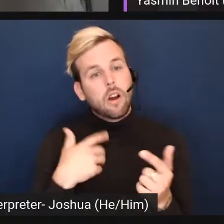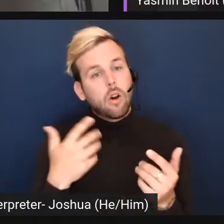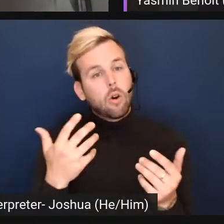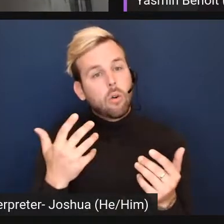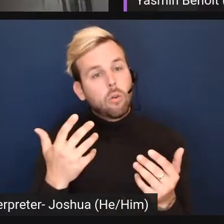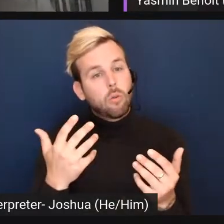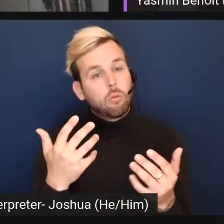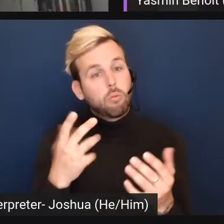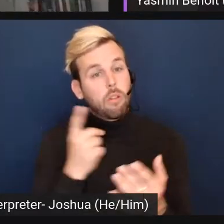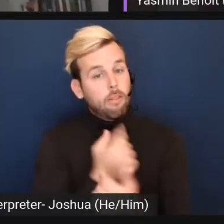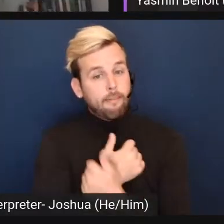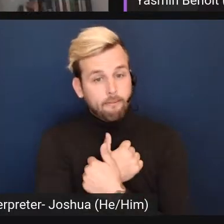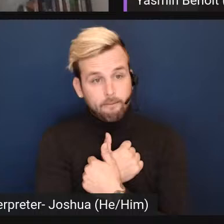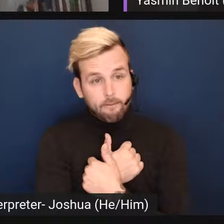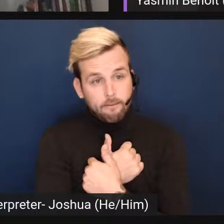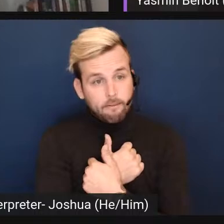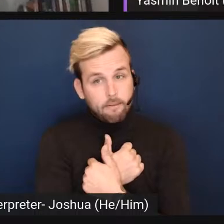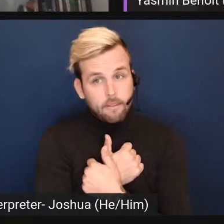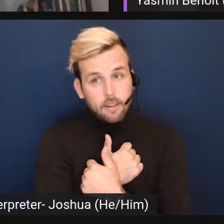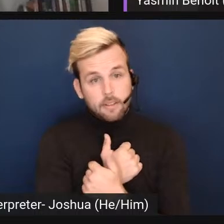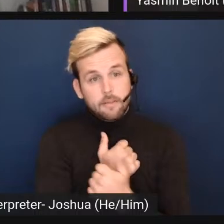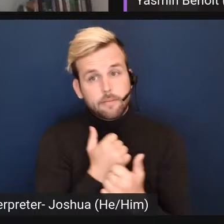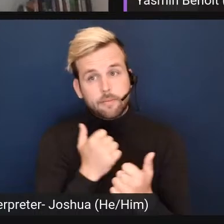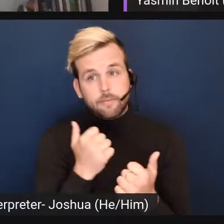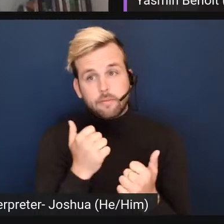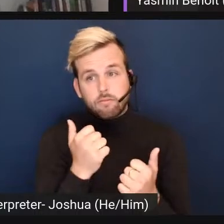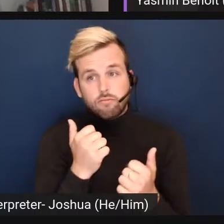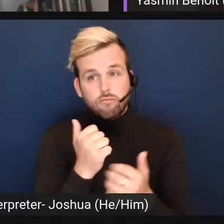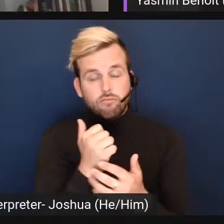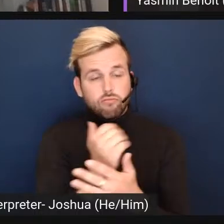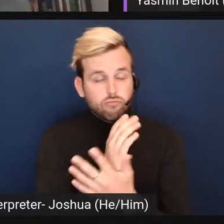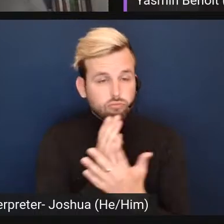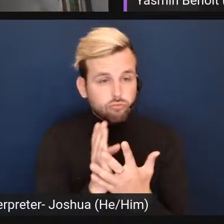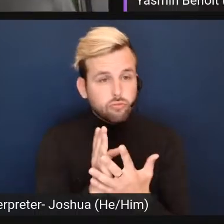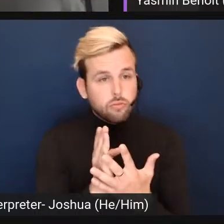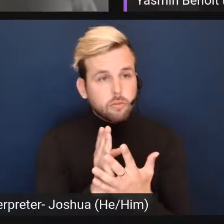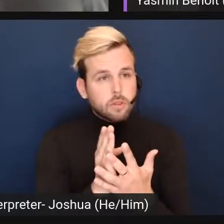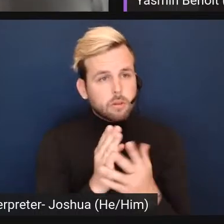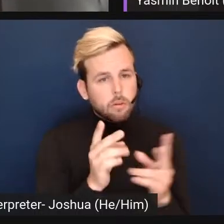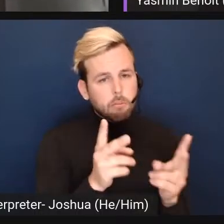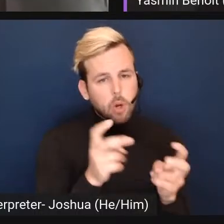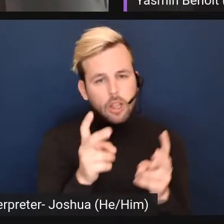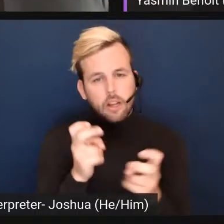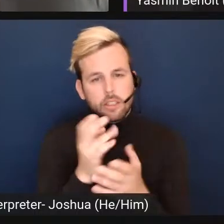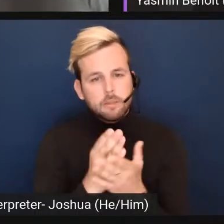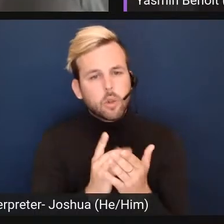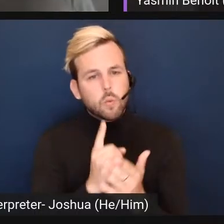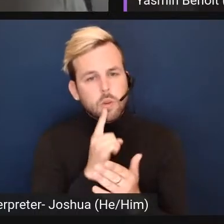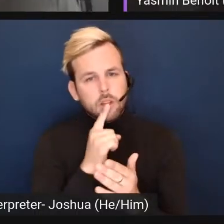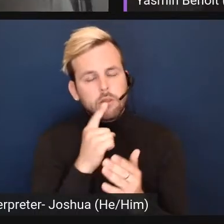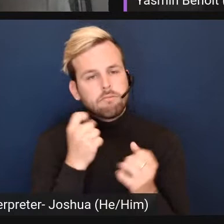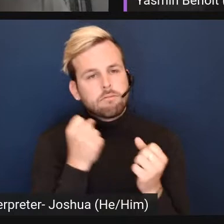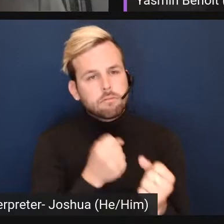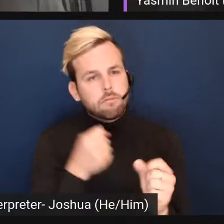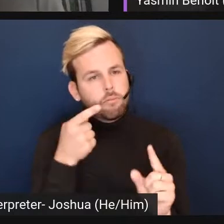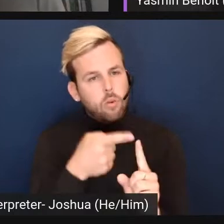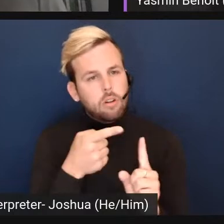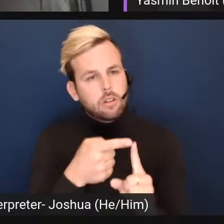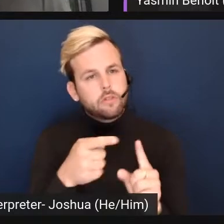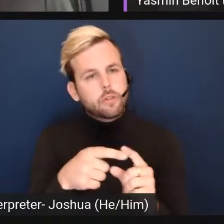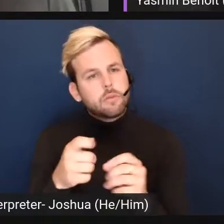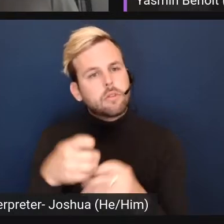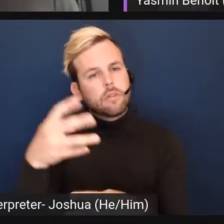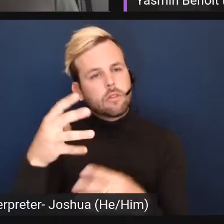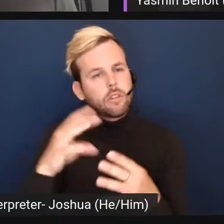love to go through and pull out some of the, I think, really valid points from the thread and site